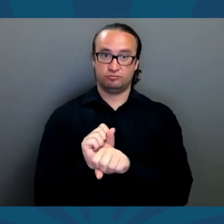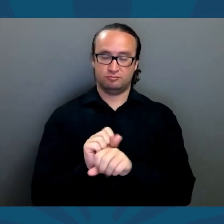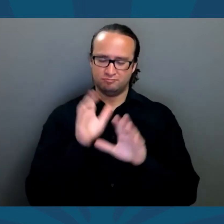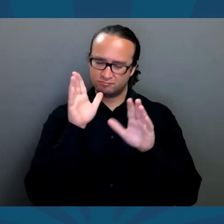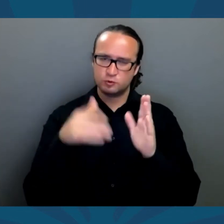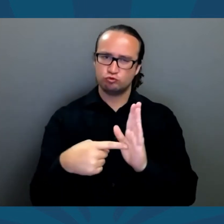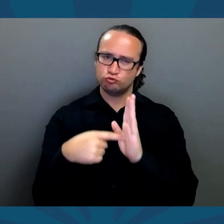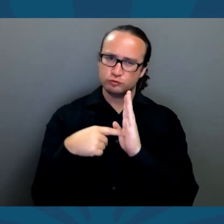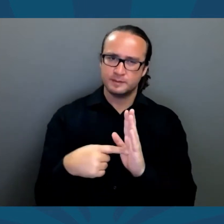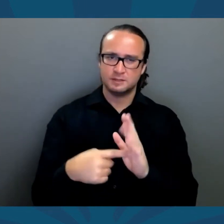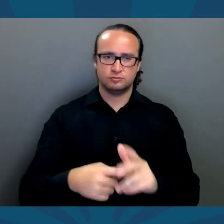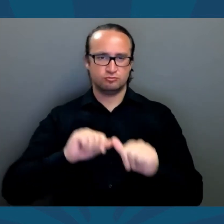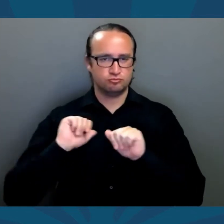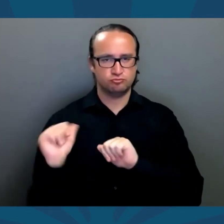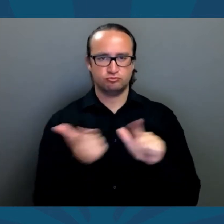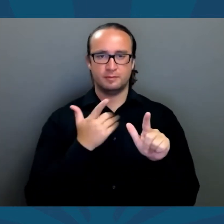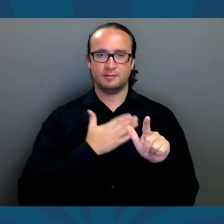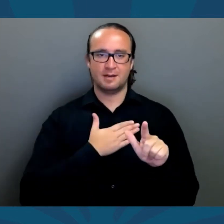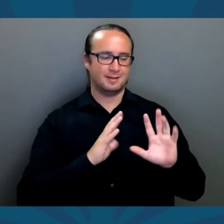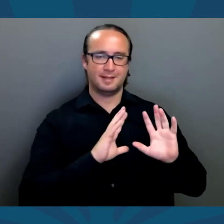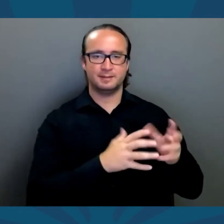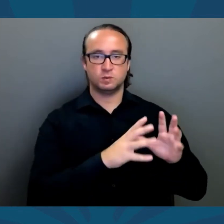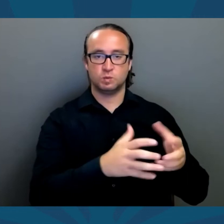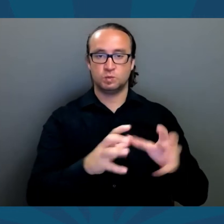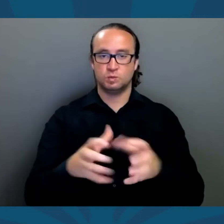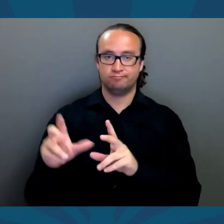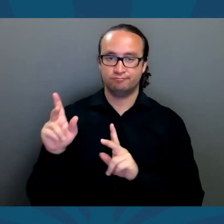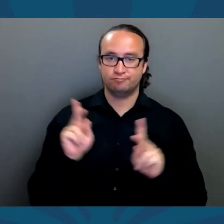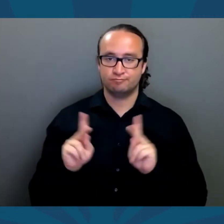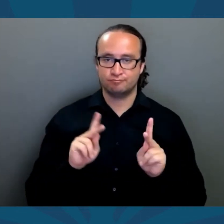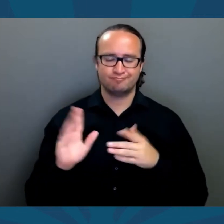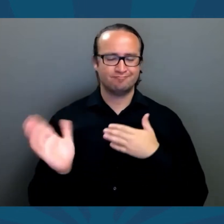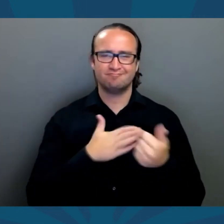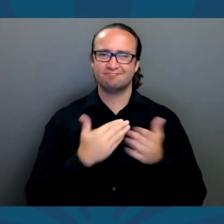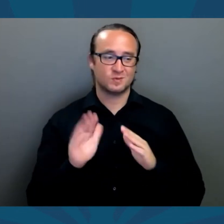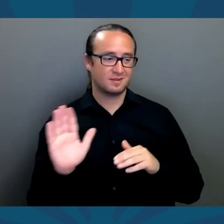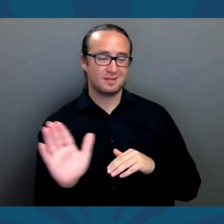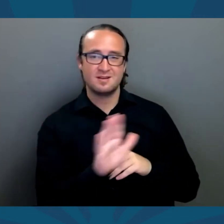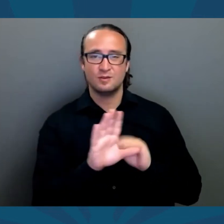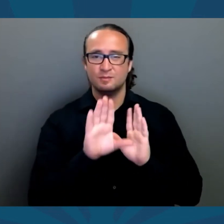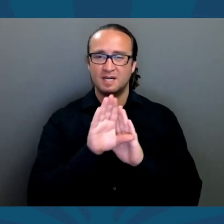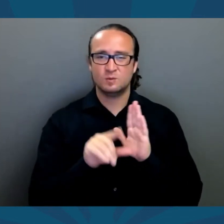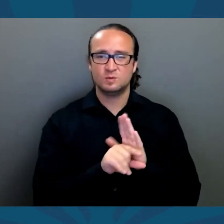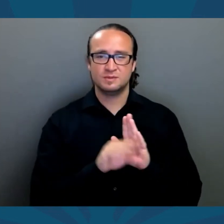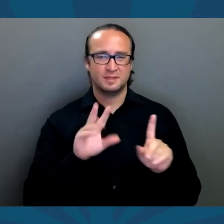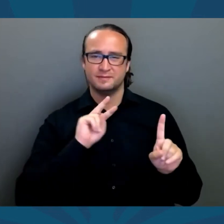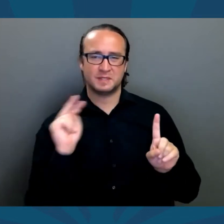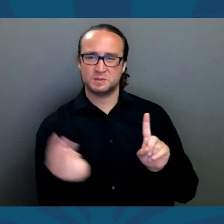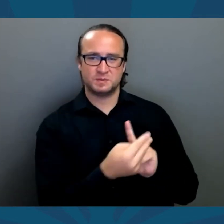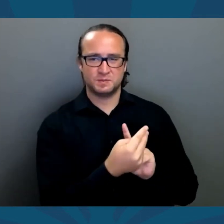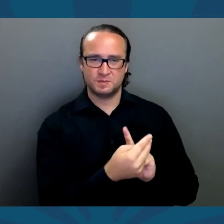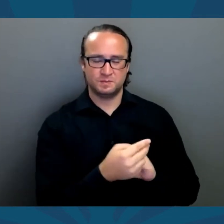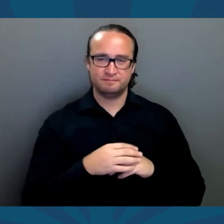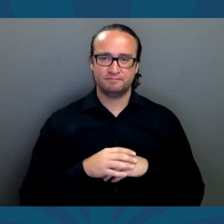I knew my job was to represent all of my constituents, regardless of their views or their